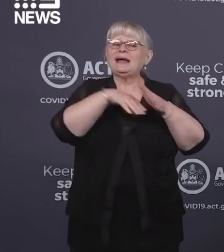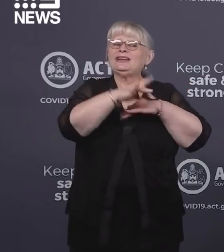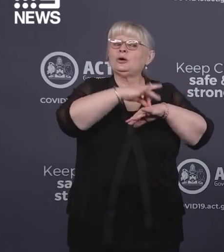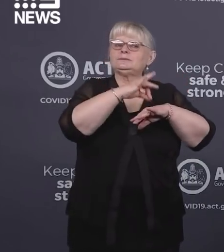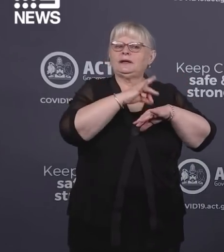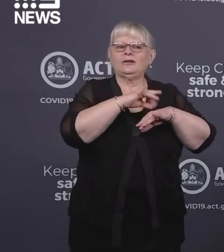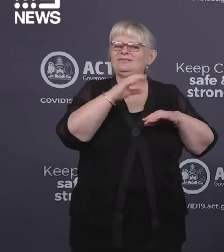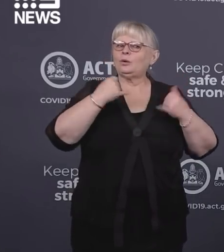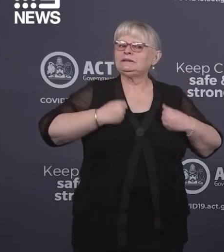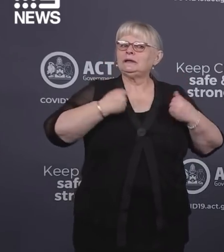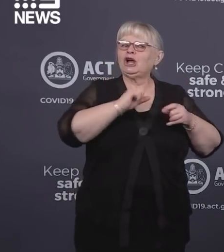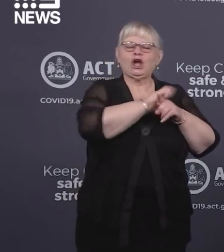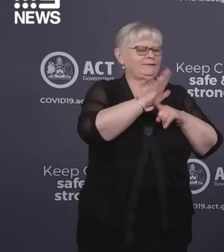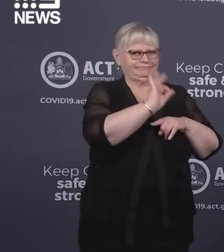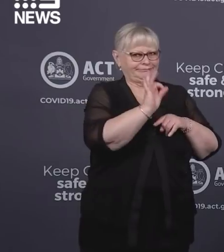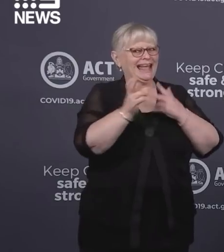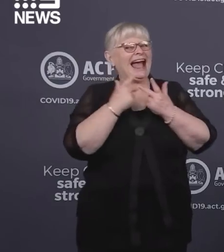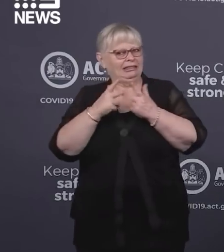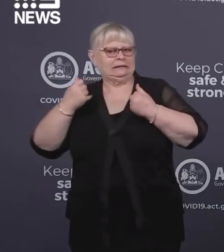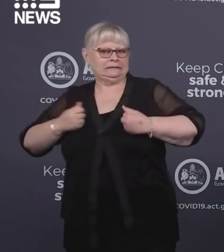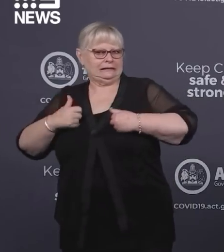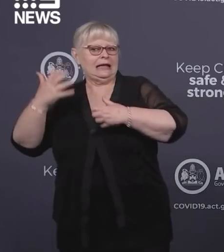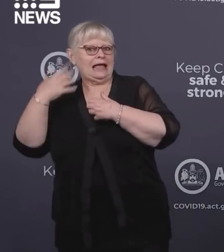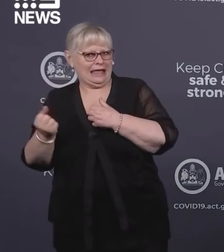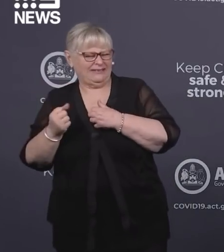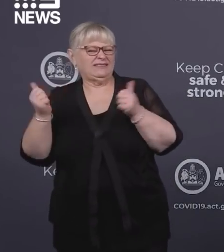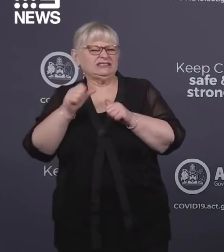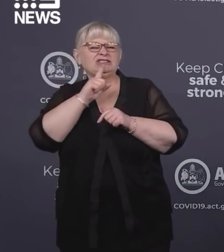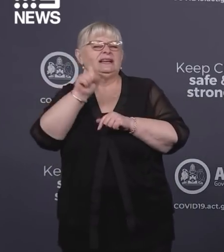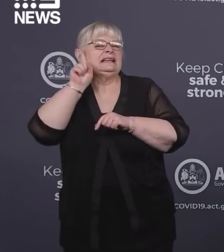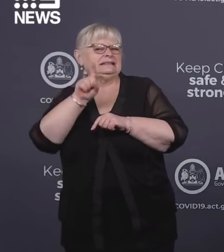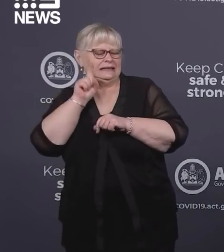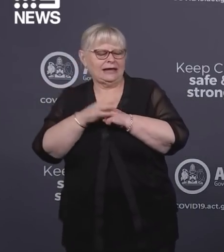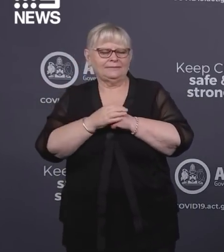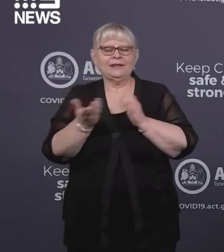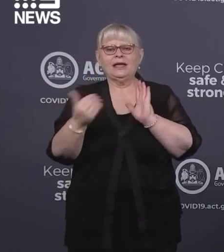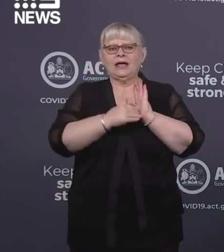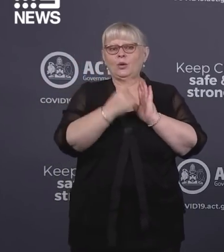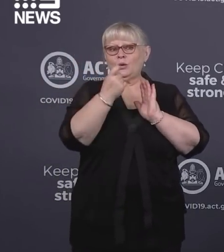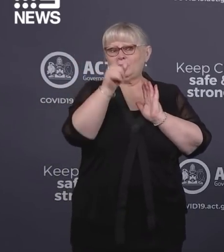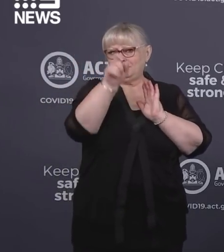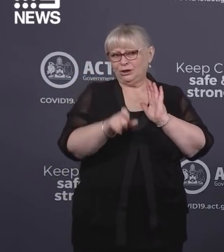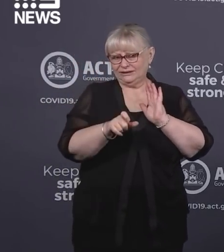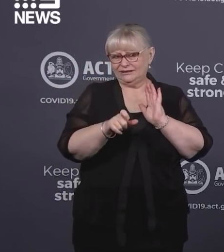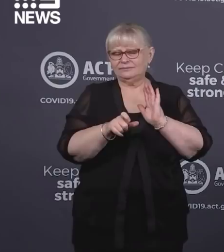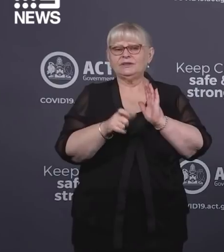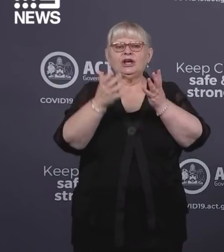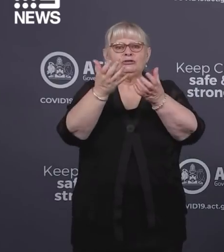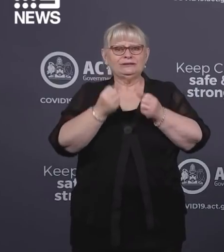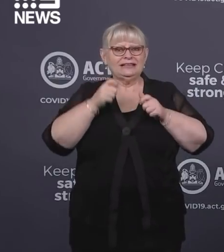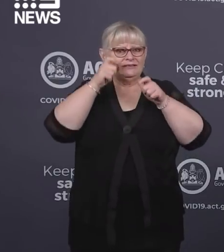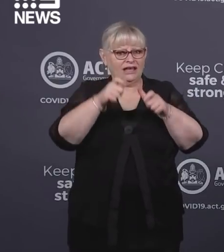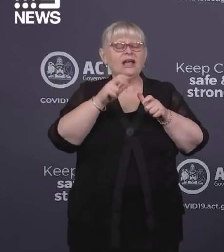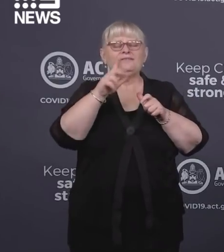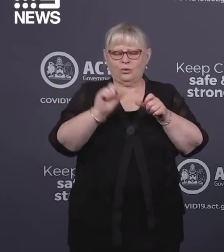in hospital for COVID related reasons and we've talked about these ones before. We have an additional person in hospital receiving care